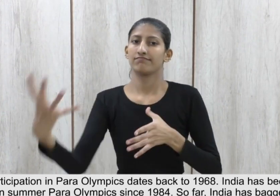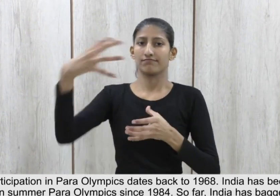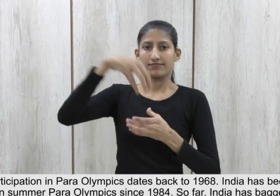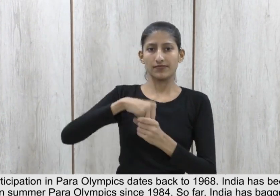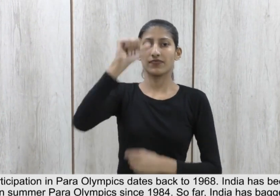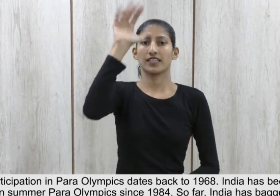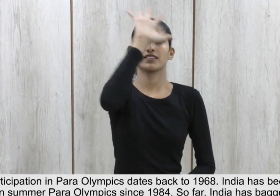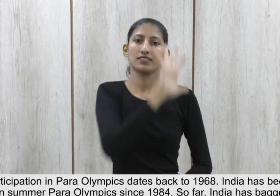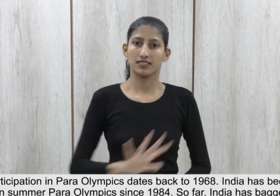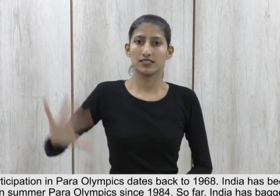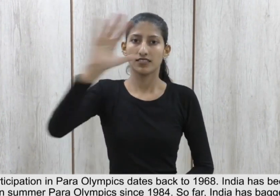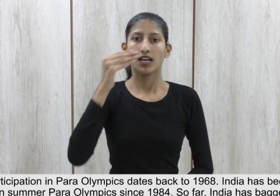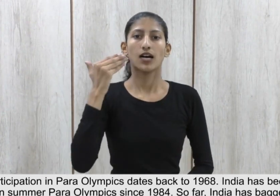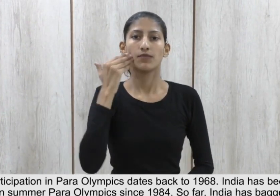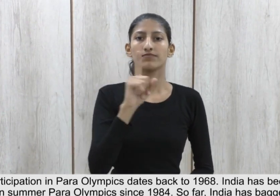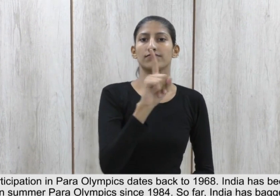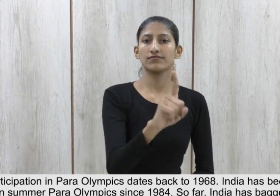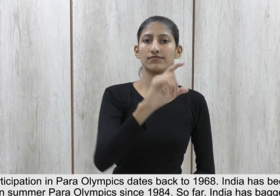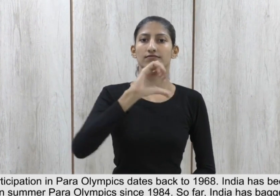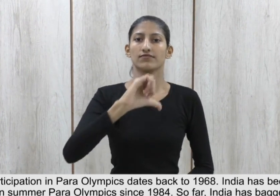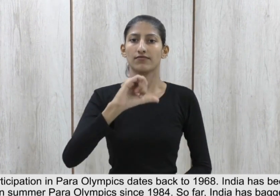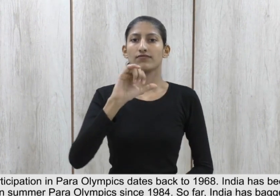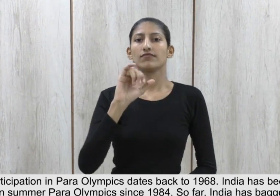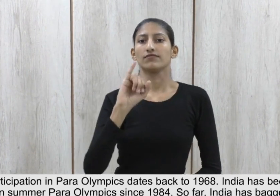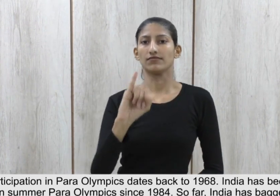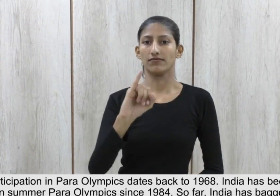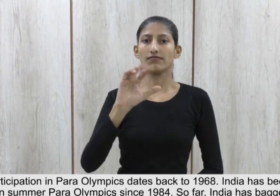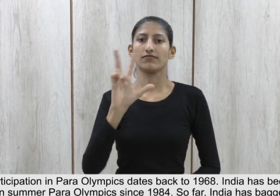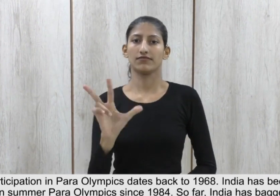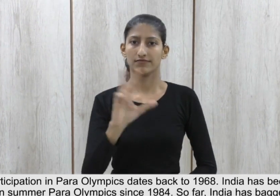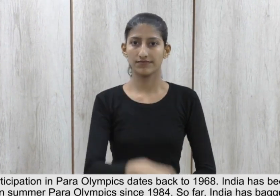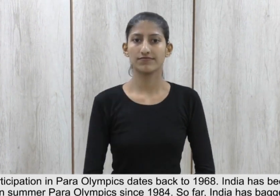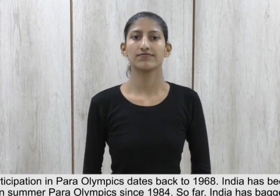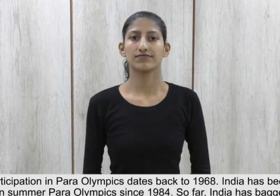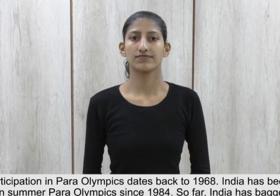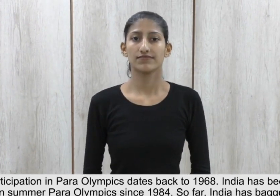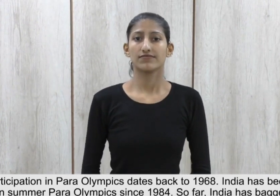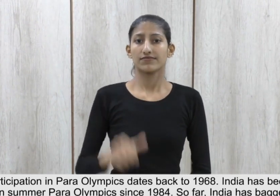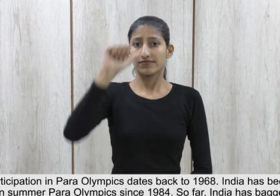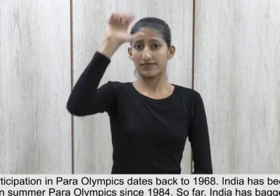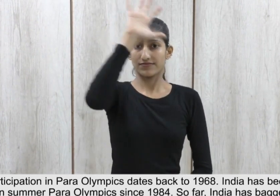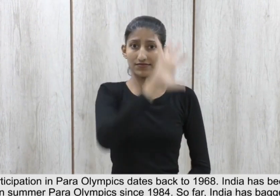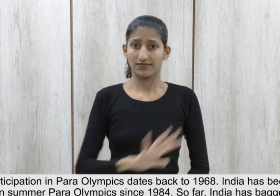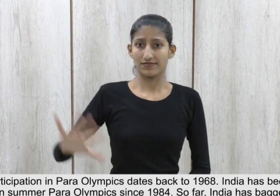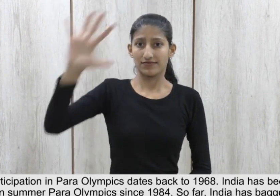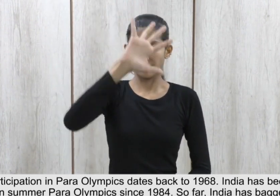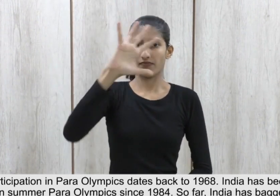in Para Olympics dates back to 1968 India has been